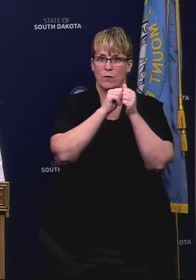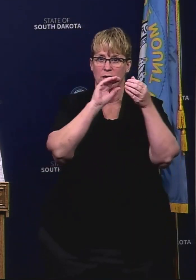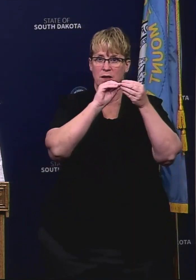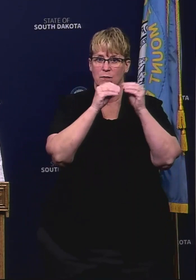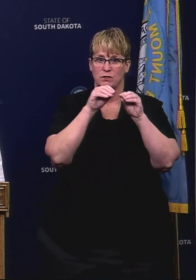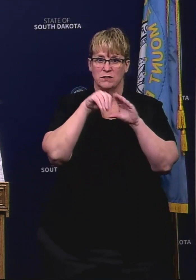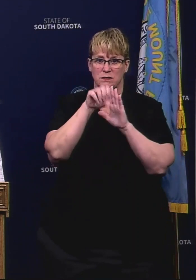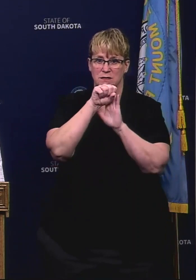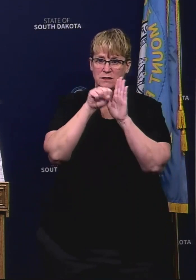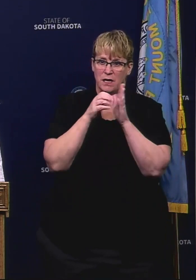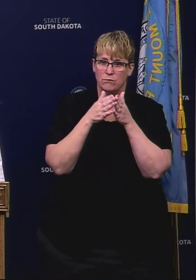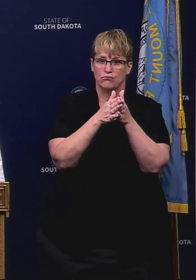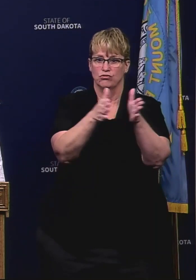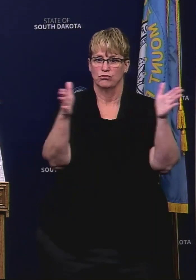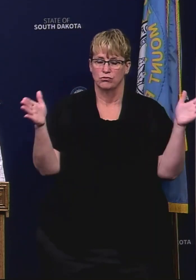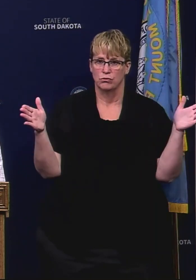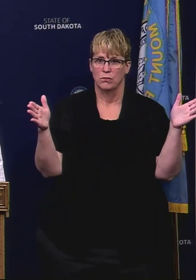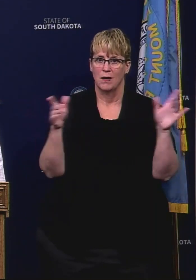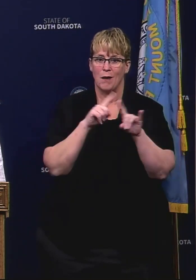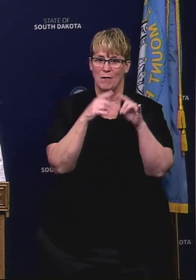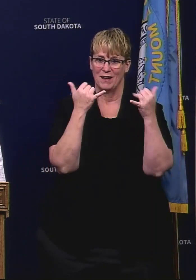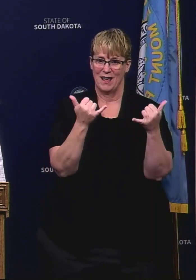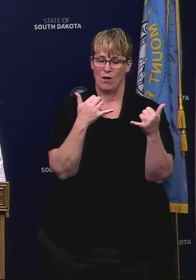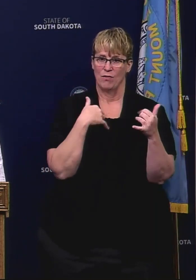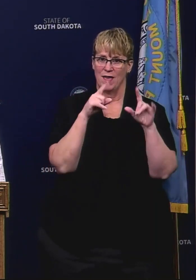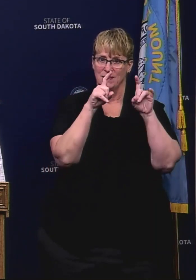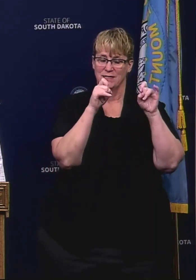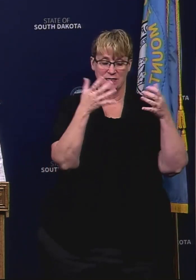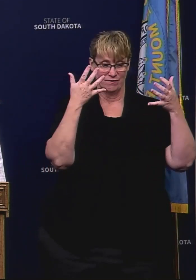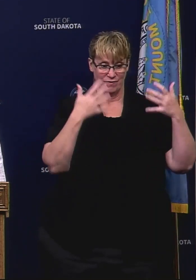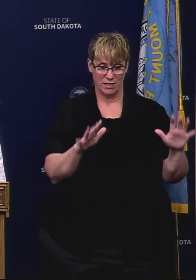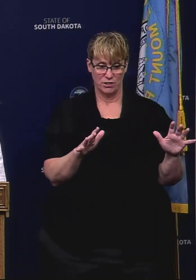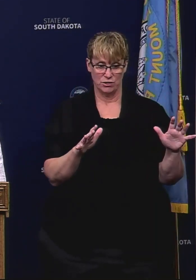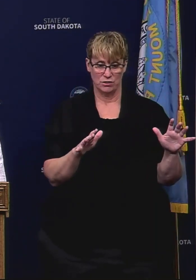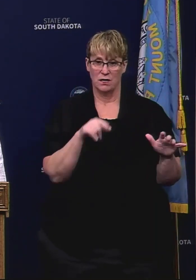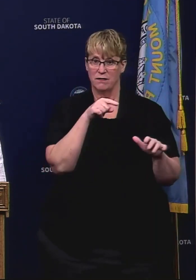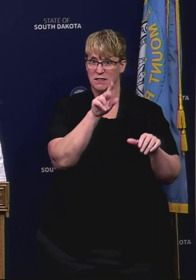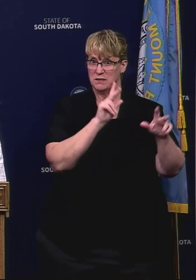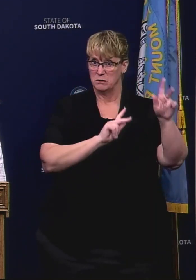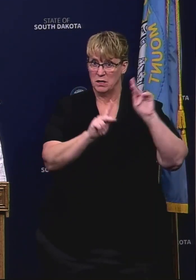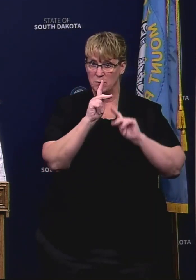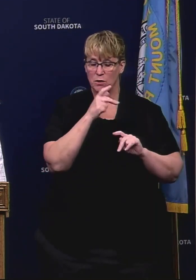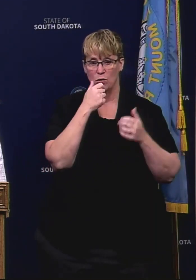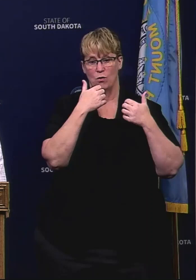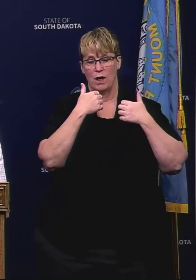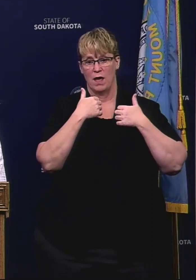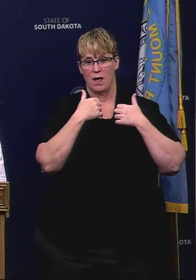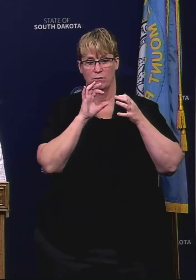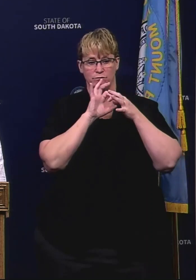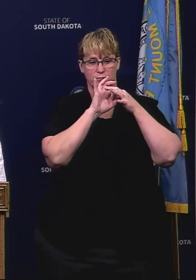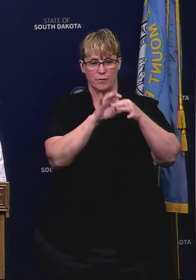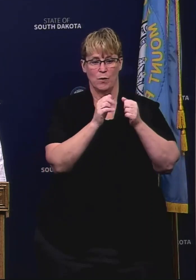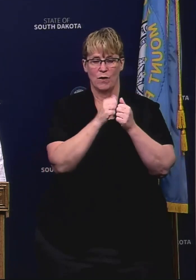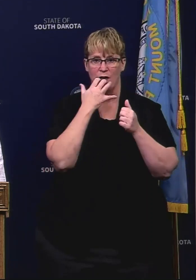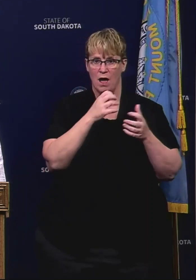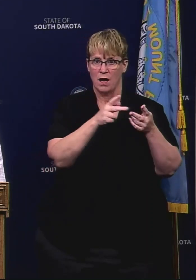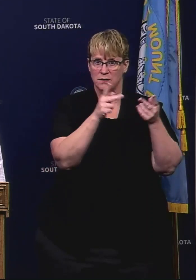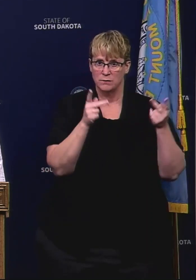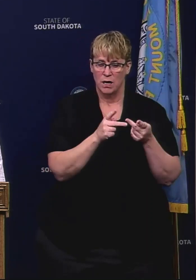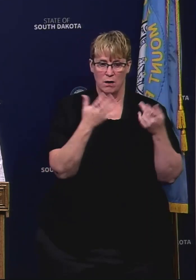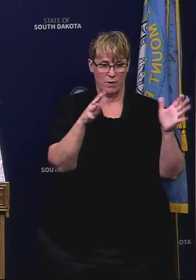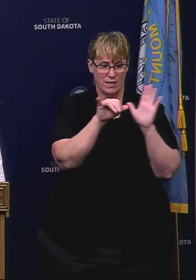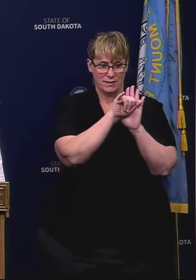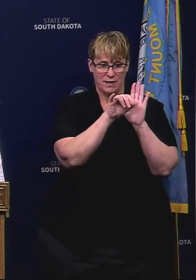statewide. But now that that testing has been done and these people who have ties to the hot spot have been